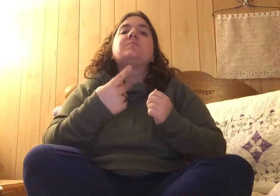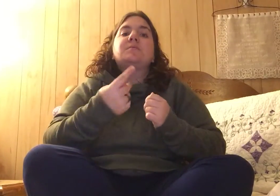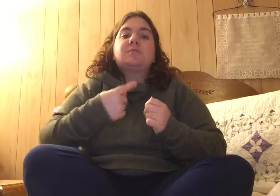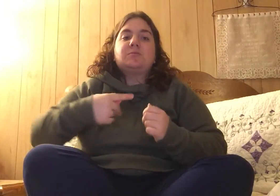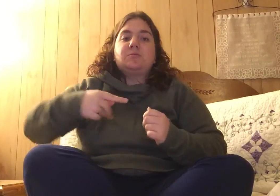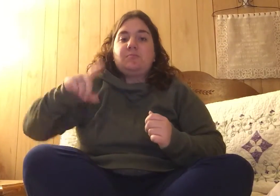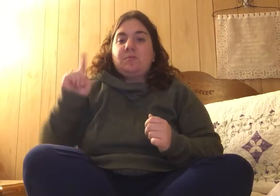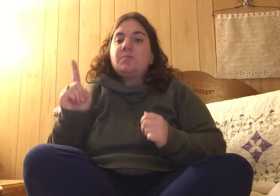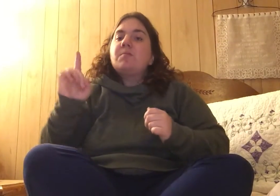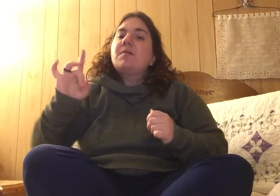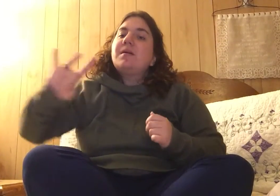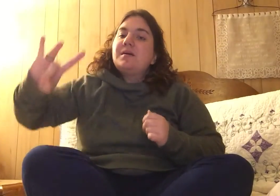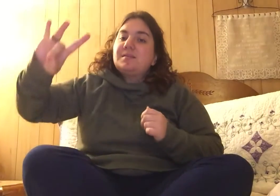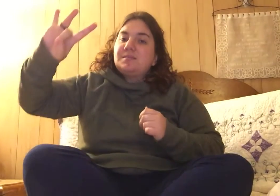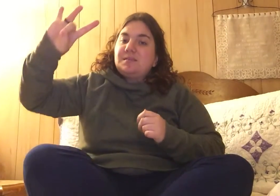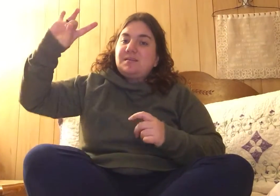since we were 18.